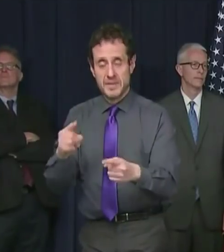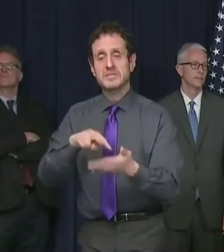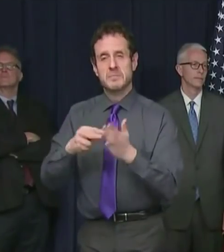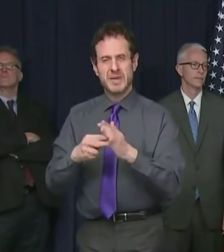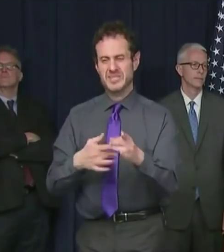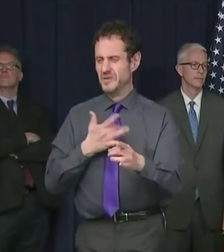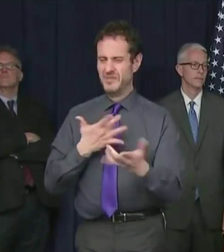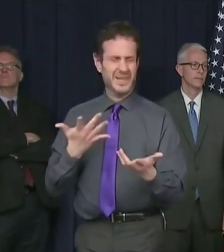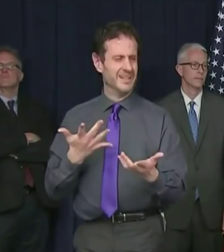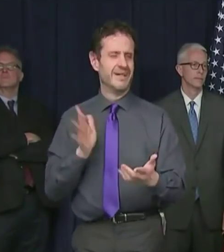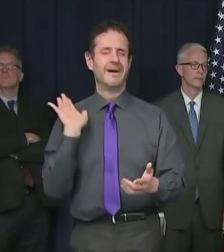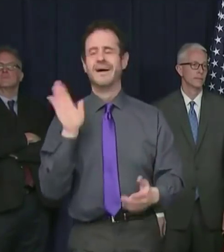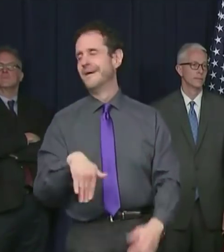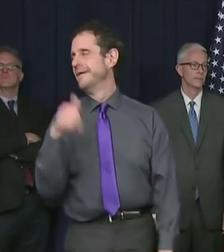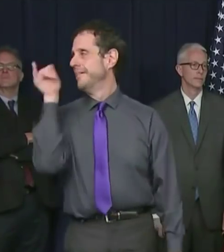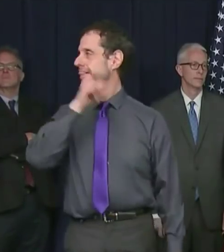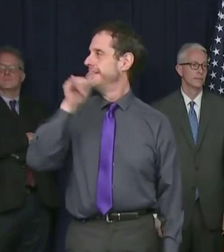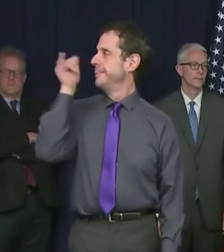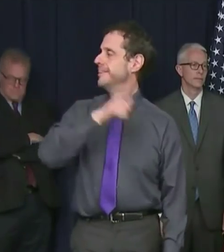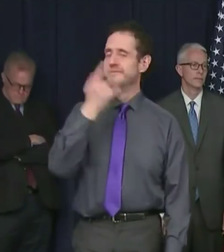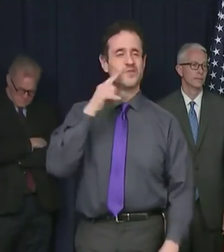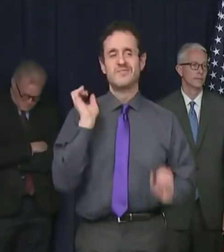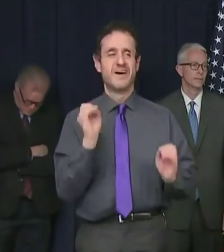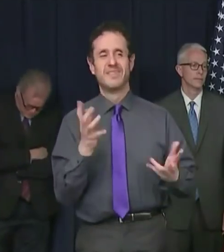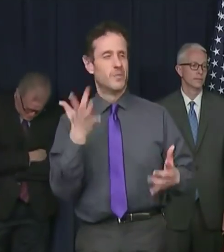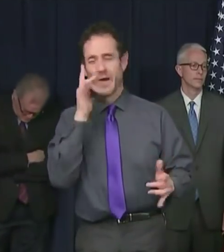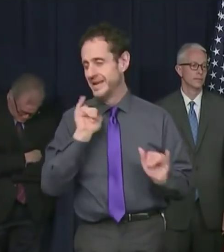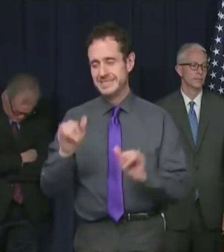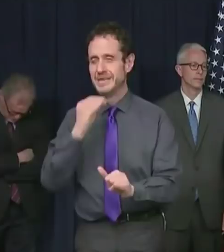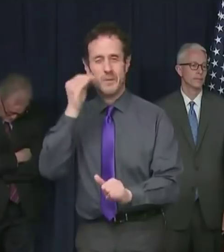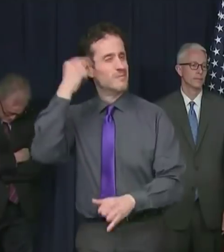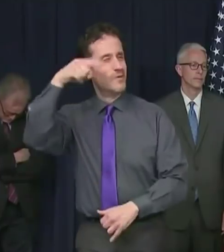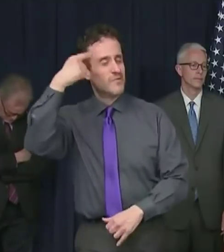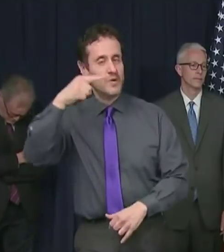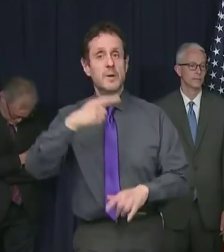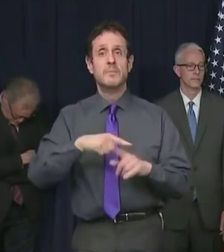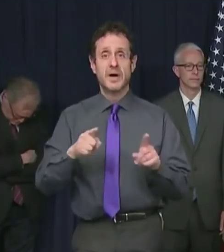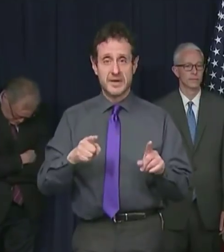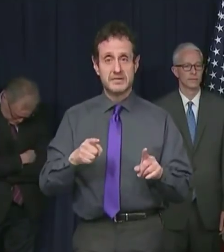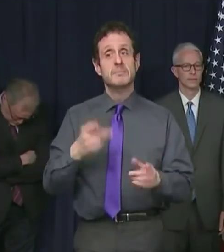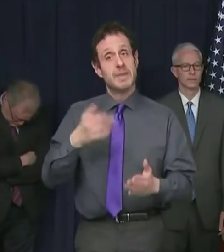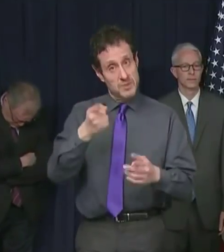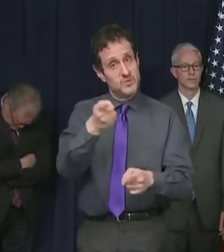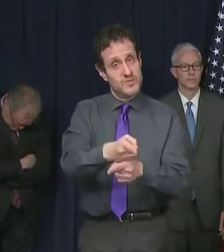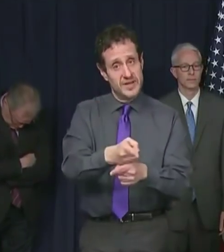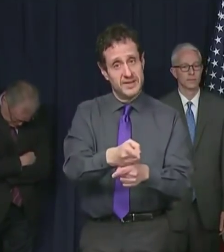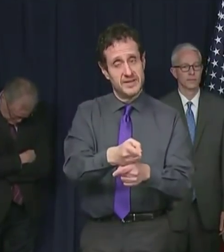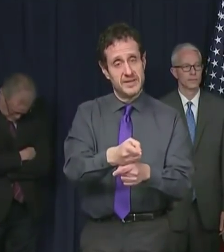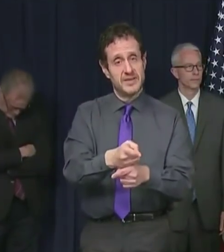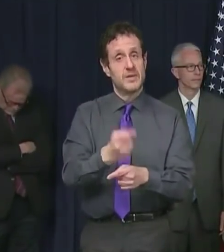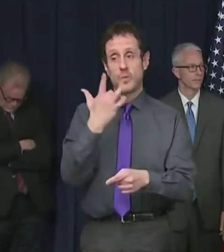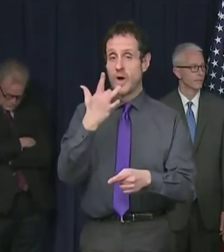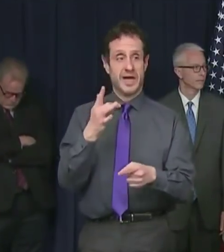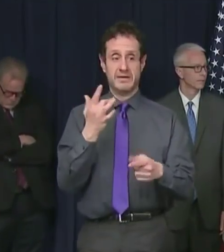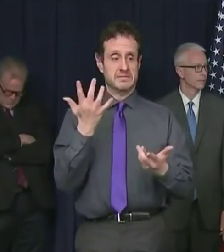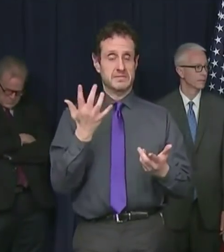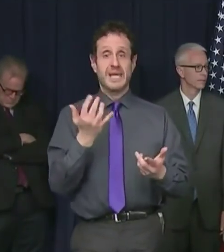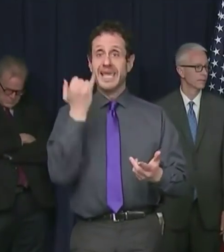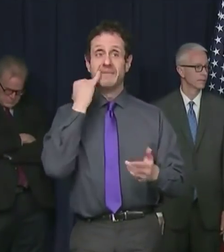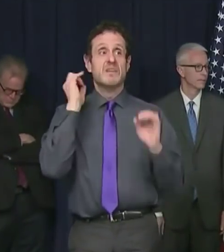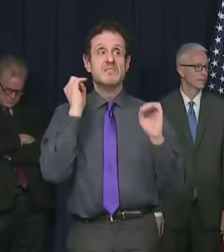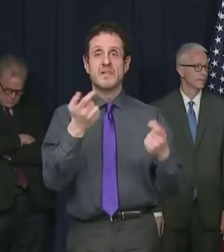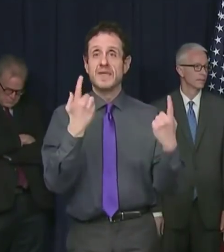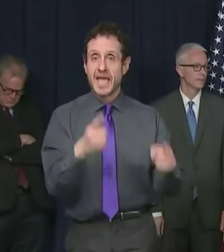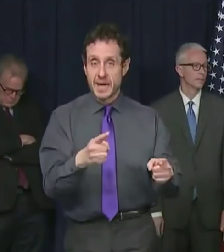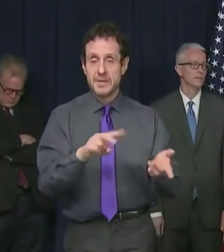like it was all for nothing. And you'd be right. Because nothing means